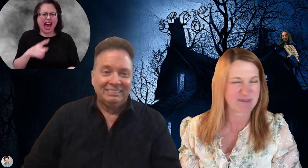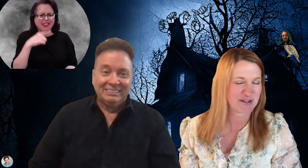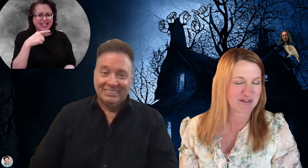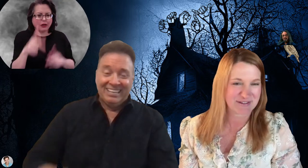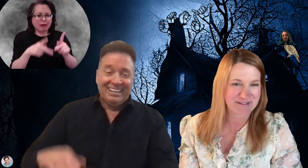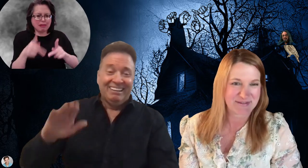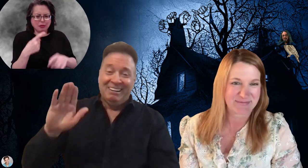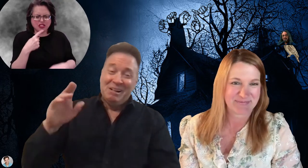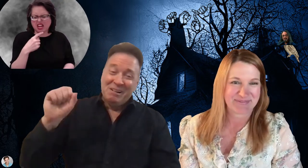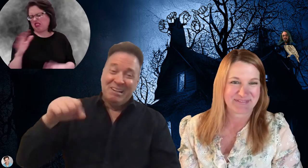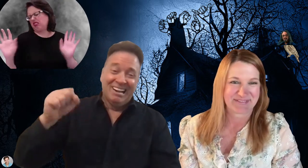I'm curious.